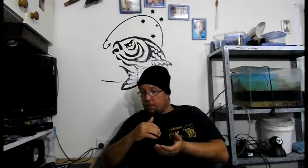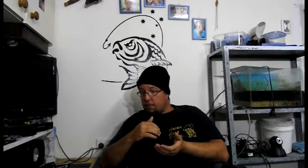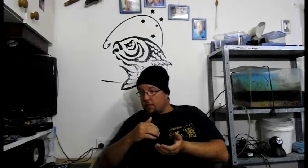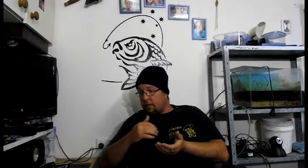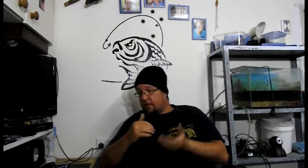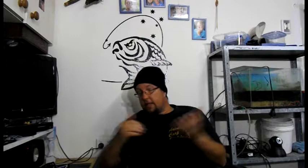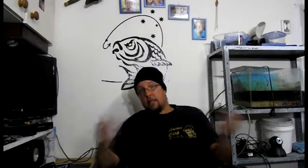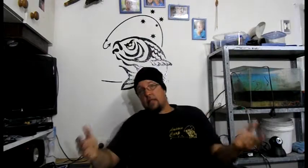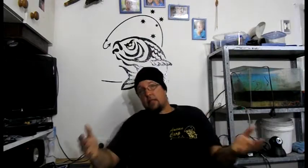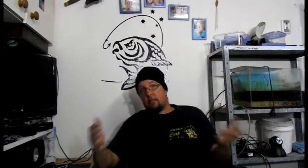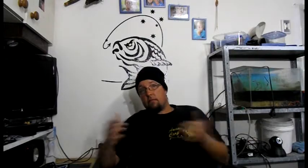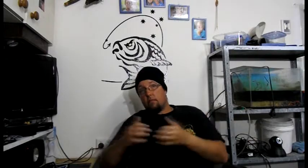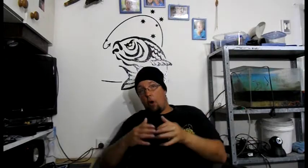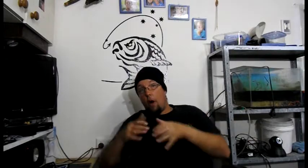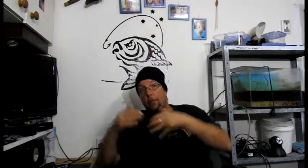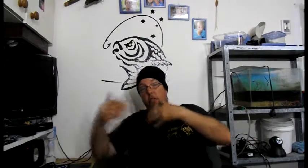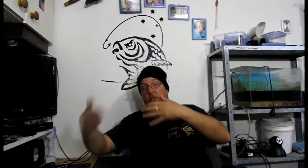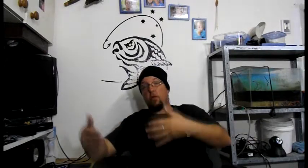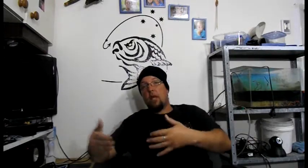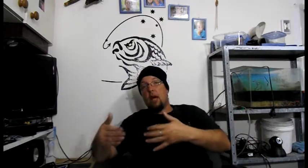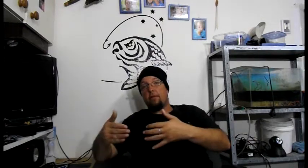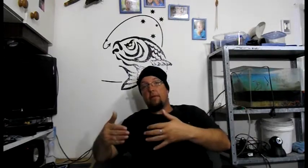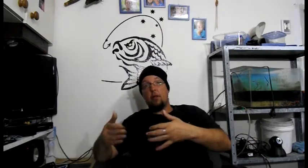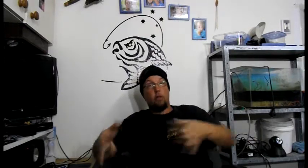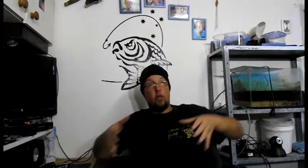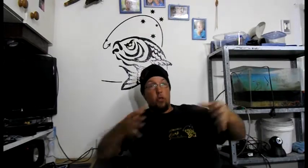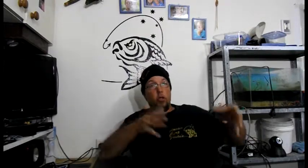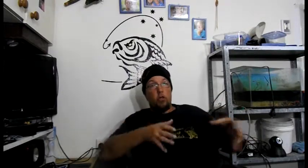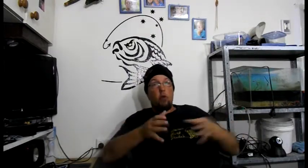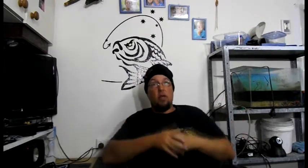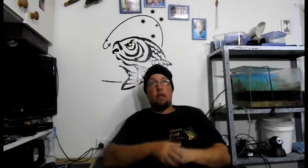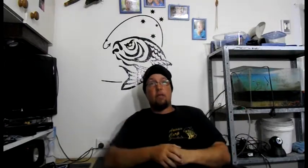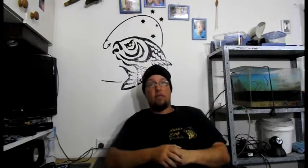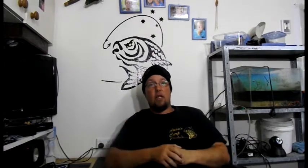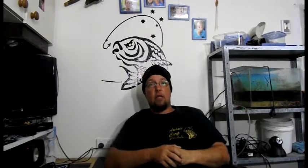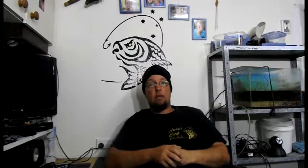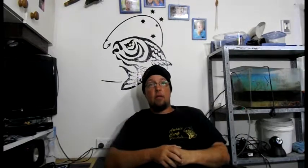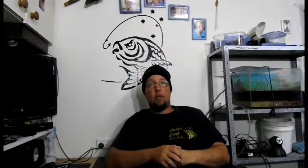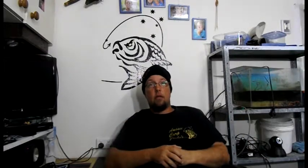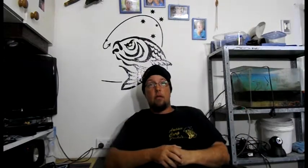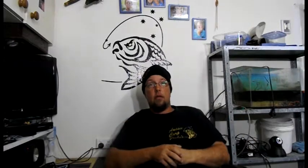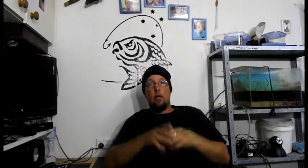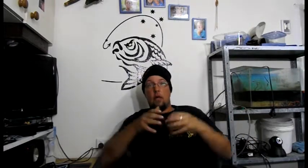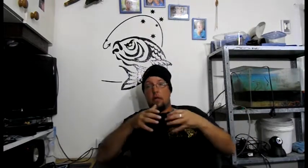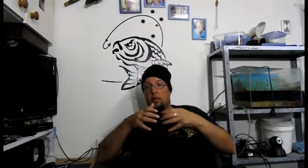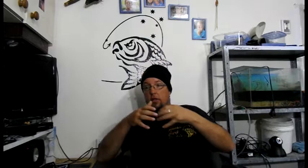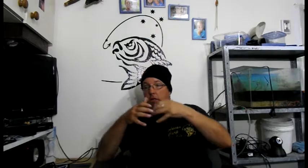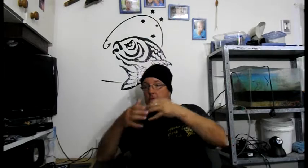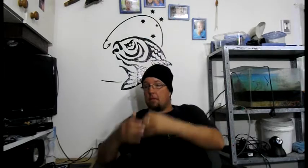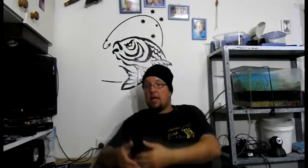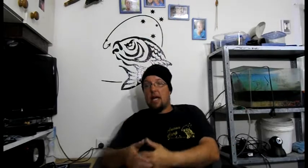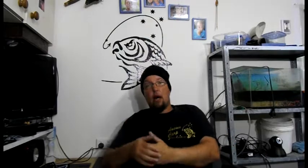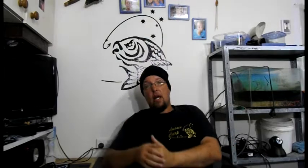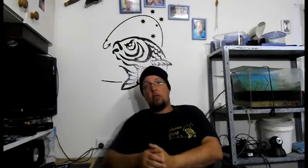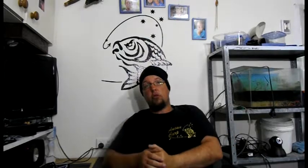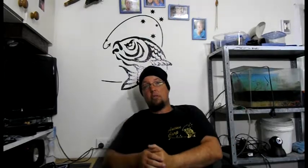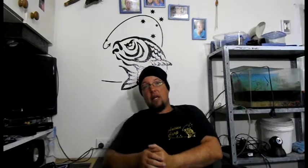So there's options that we have that could control the numbers of carp. That could make our country money